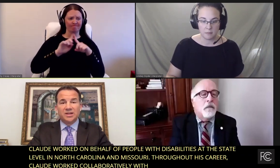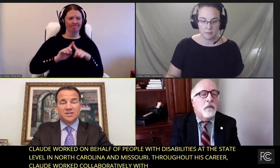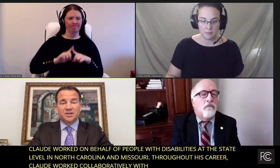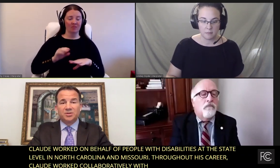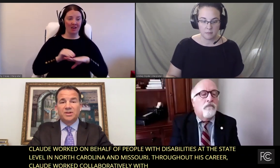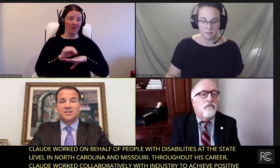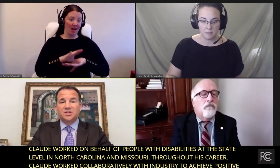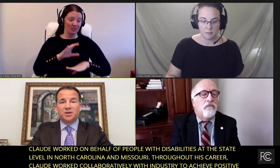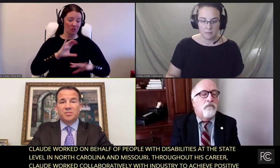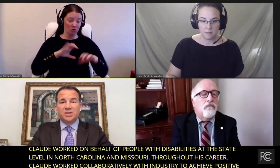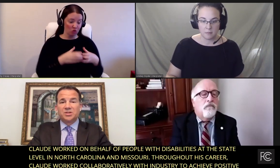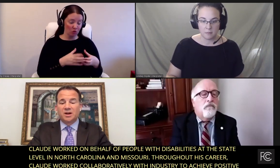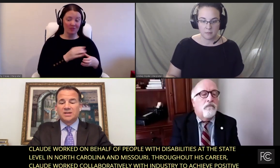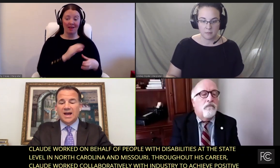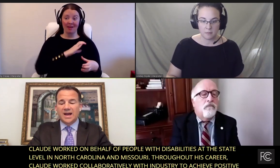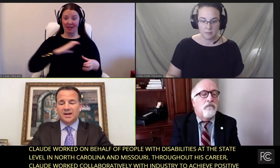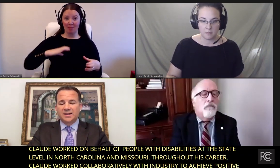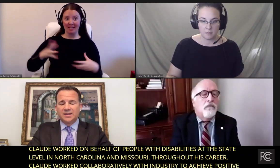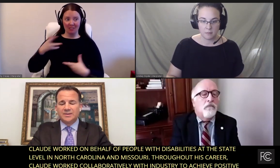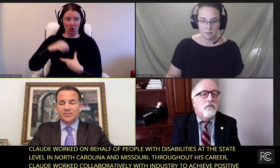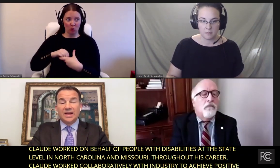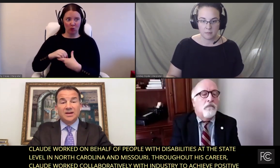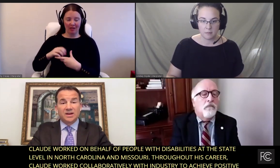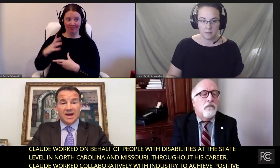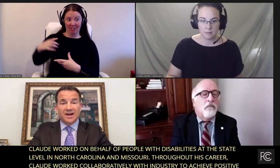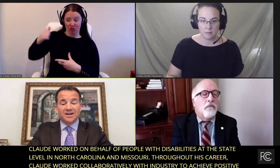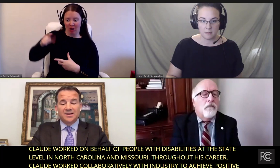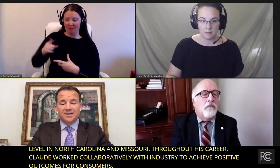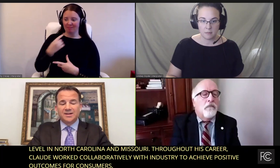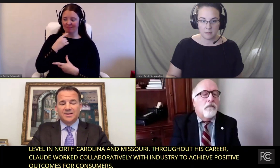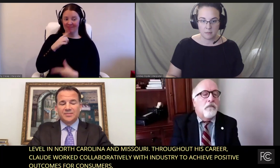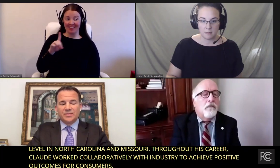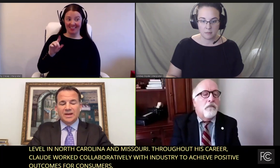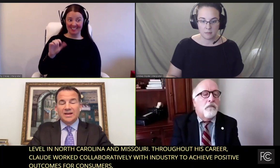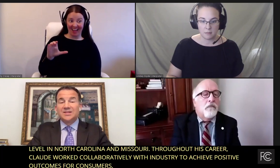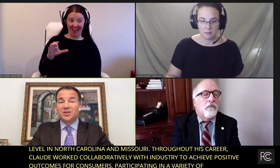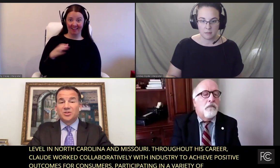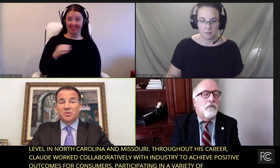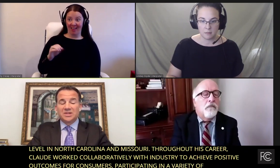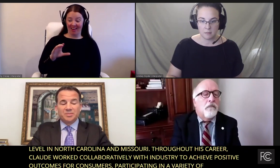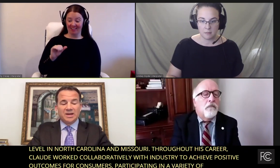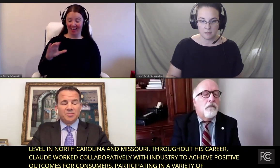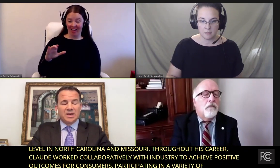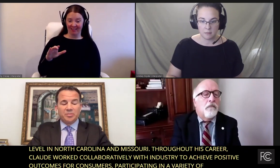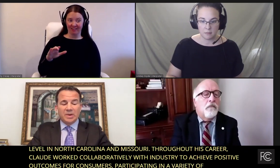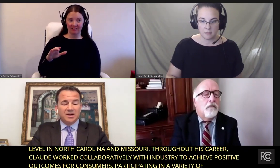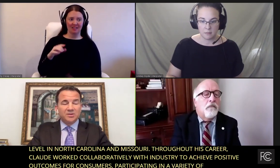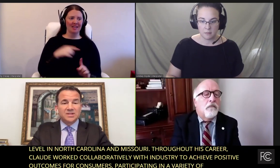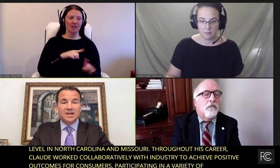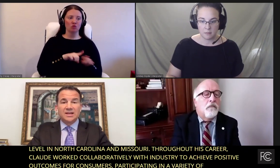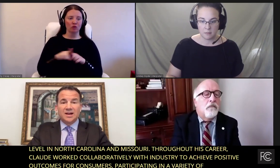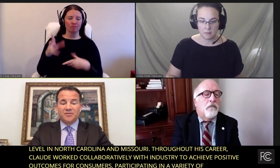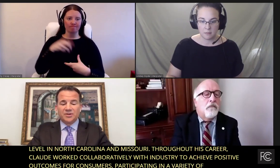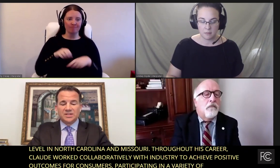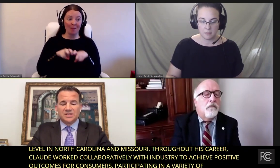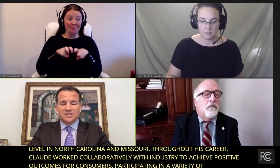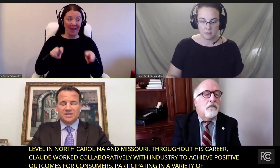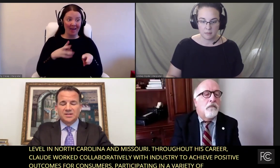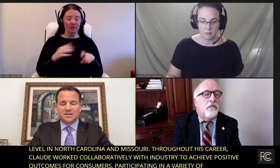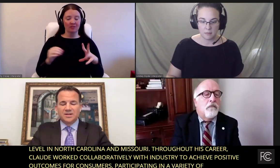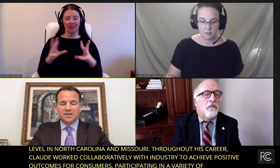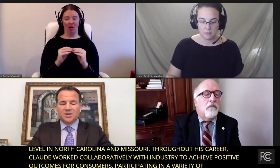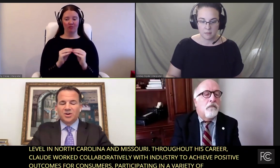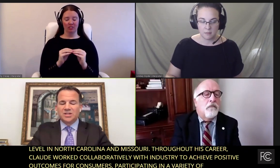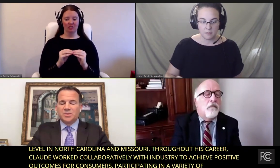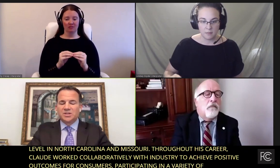and committees, including, as the Chairman mentioned, our DAC and our CAC. He's also participated in many panels and conferences.